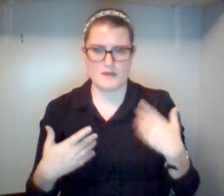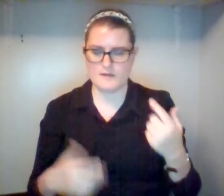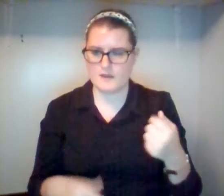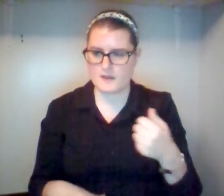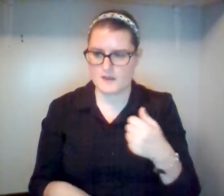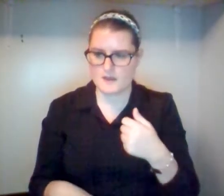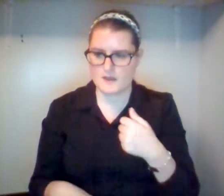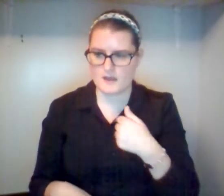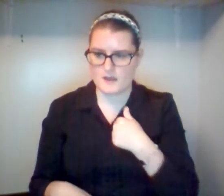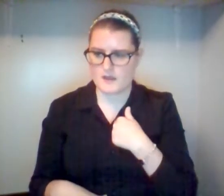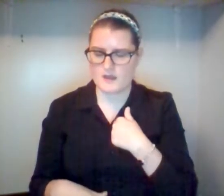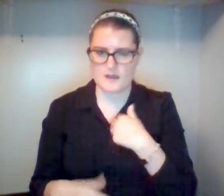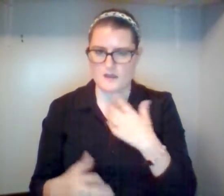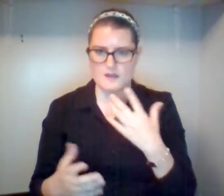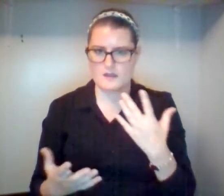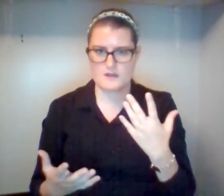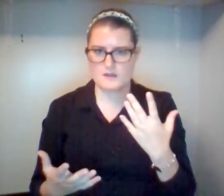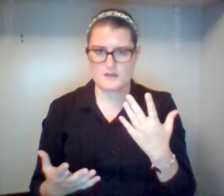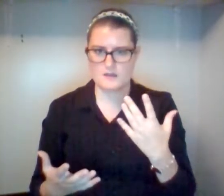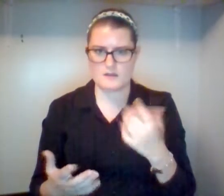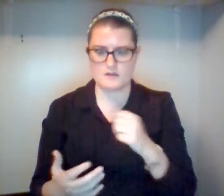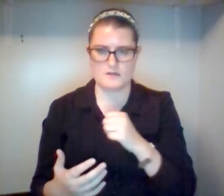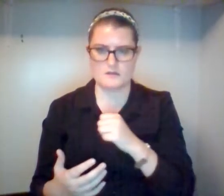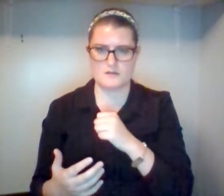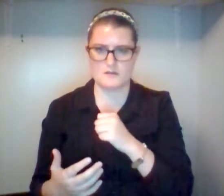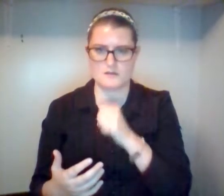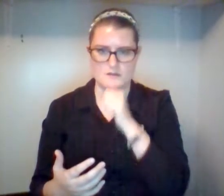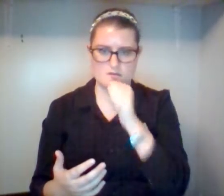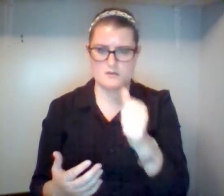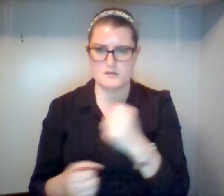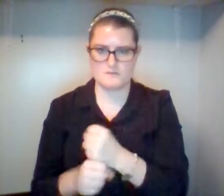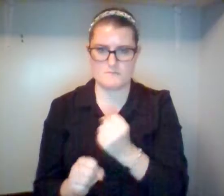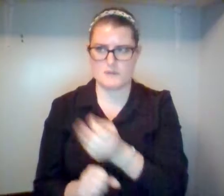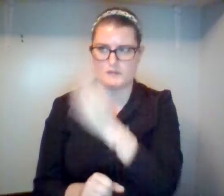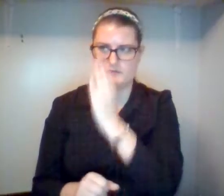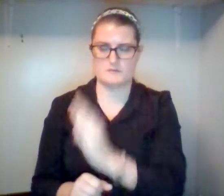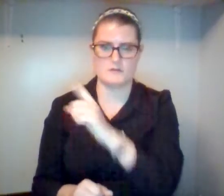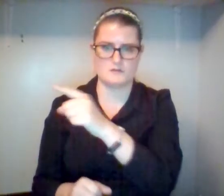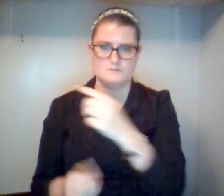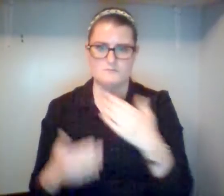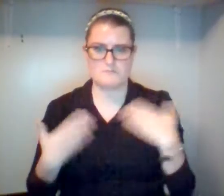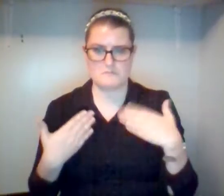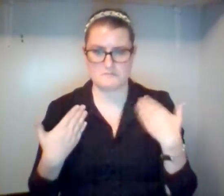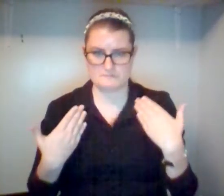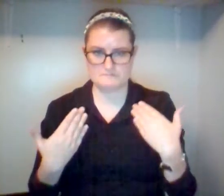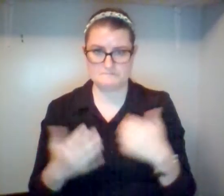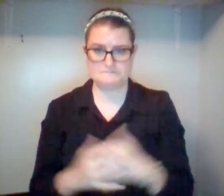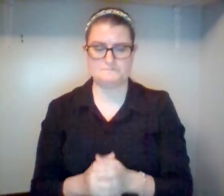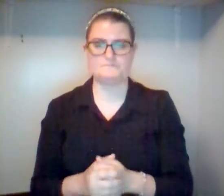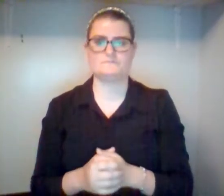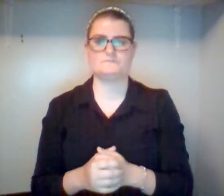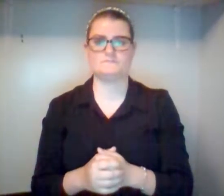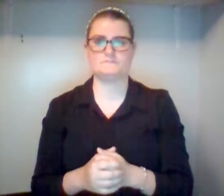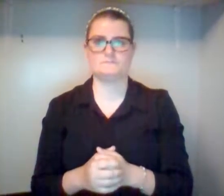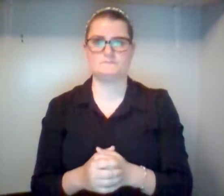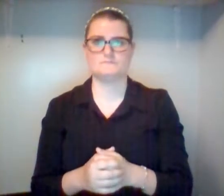Never rank the approval of man above the truth and righteousness of the Gospels. Acts 4. Acts 4.19